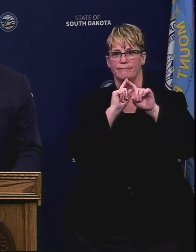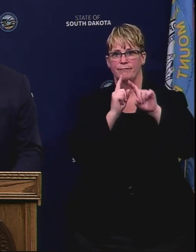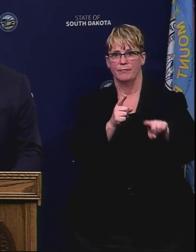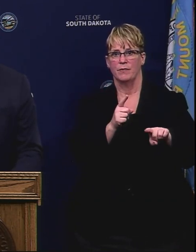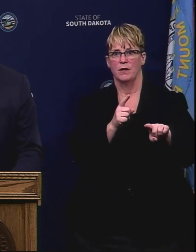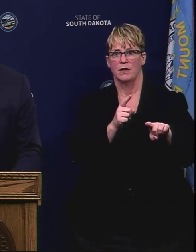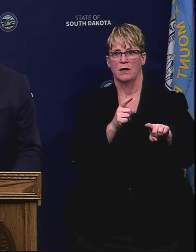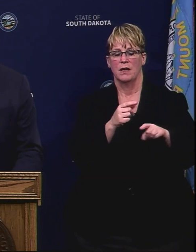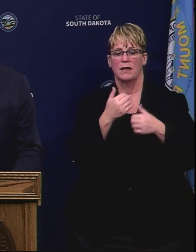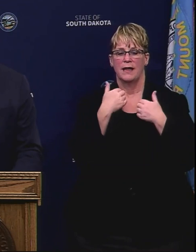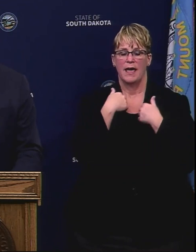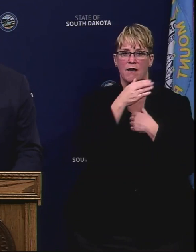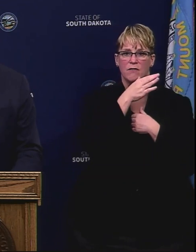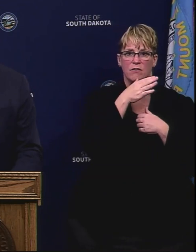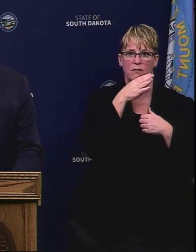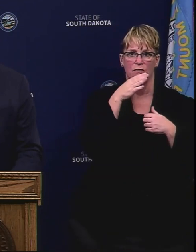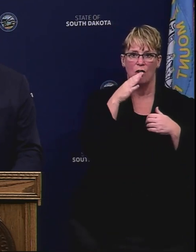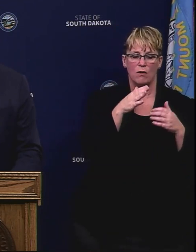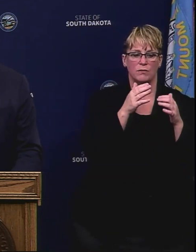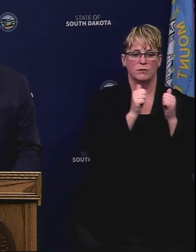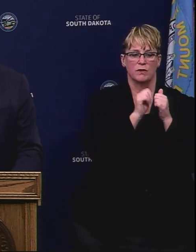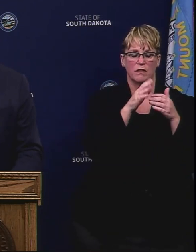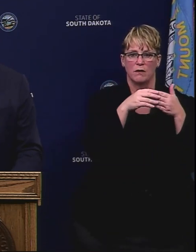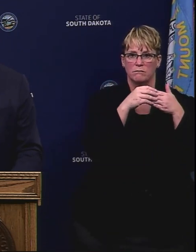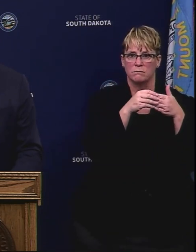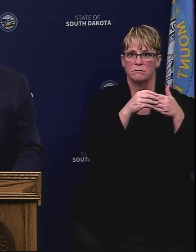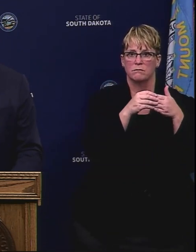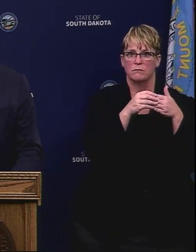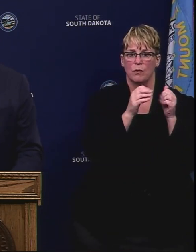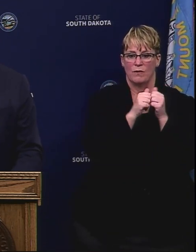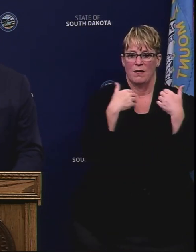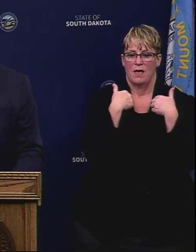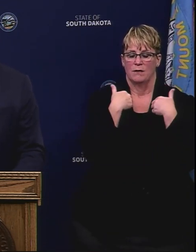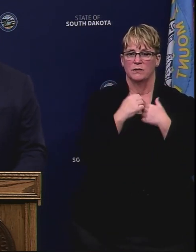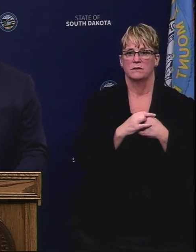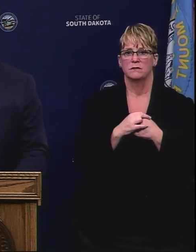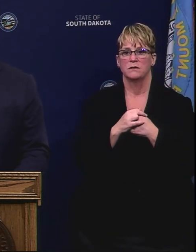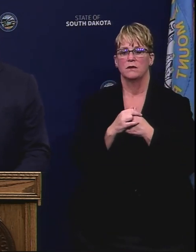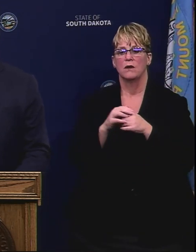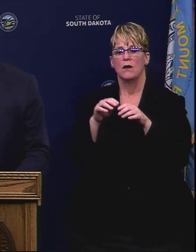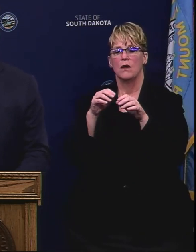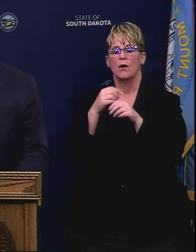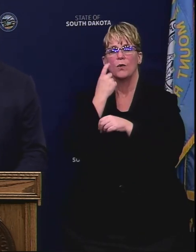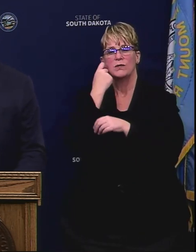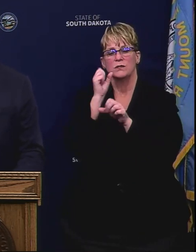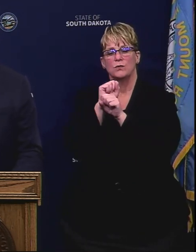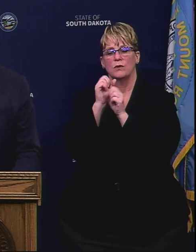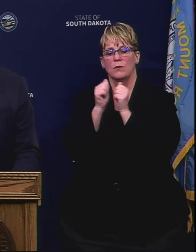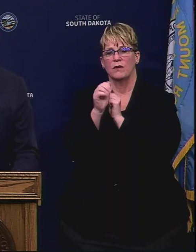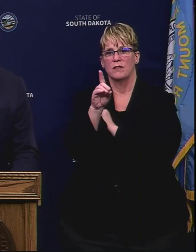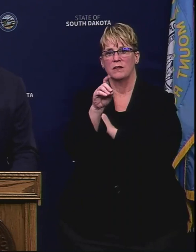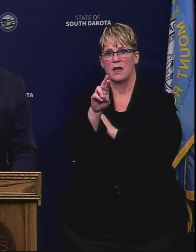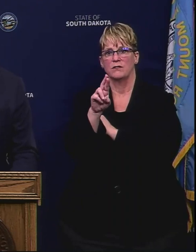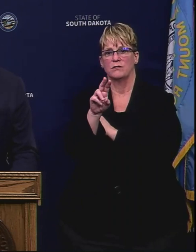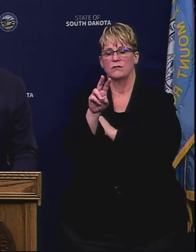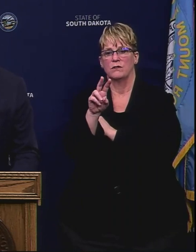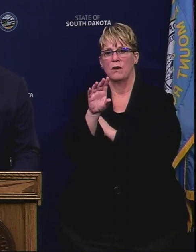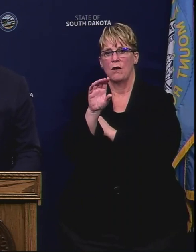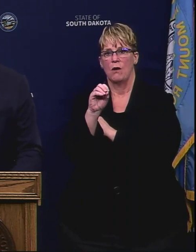slack in their numbers and their confinement units. More recently working with Dr. Odakoven and local